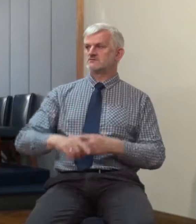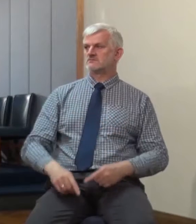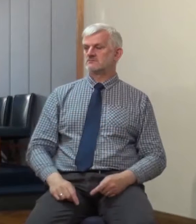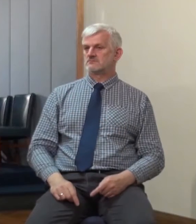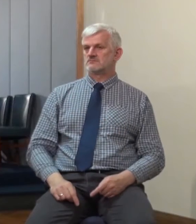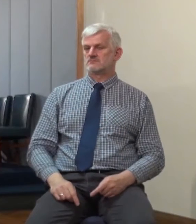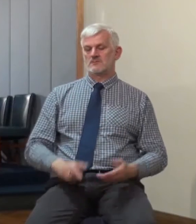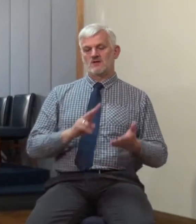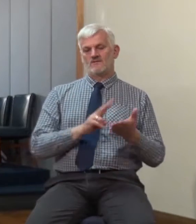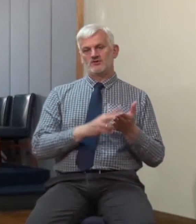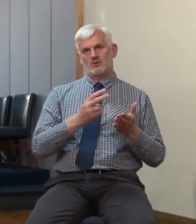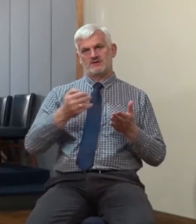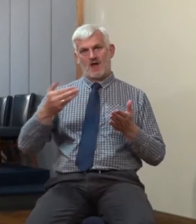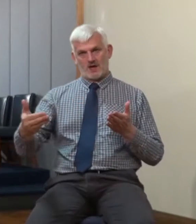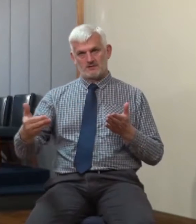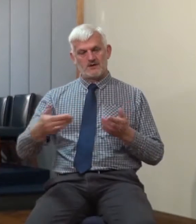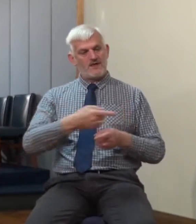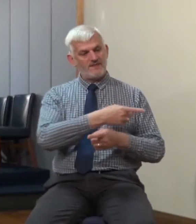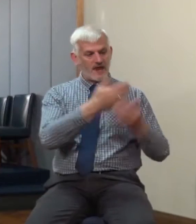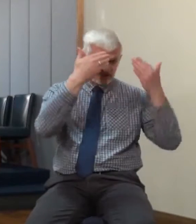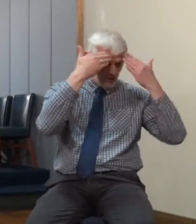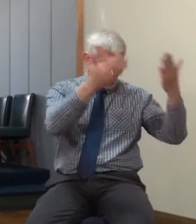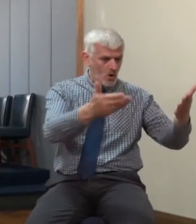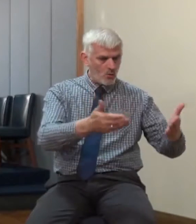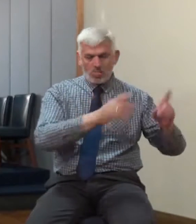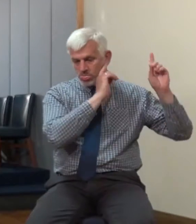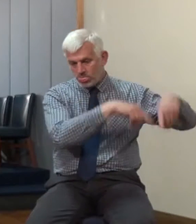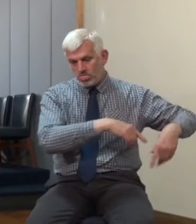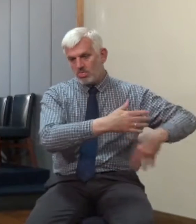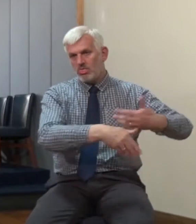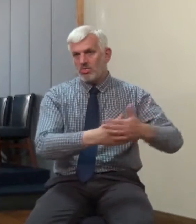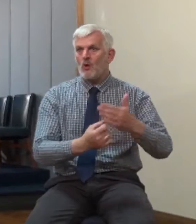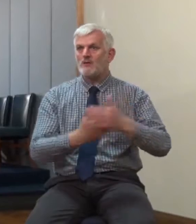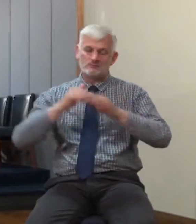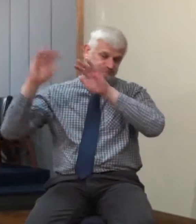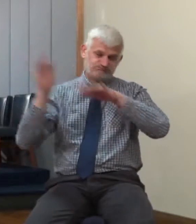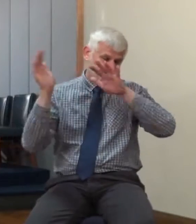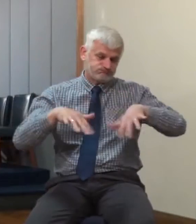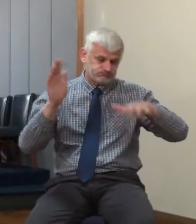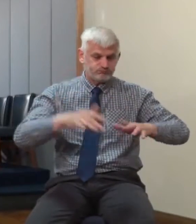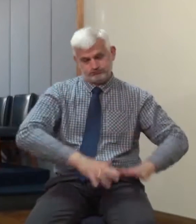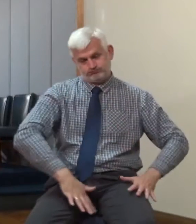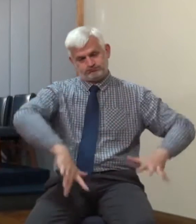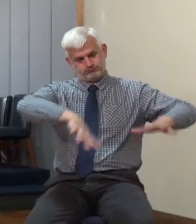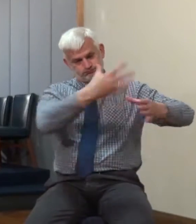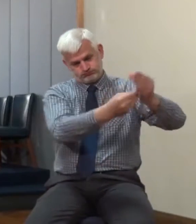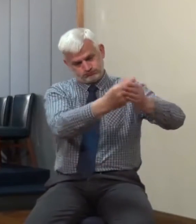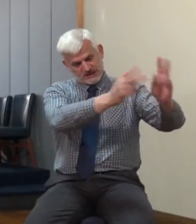until the flood came and took them all away. So shall also the coming of the son of Danby.